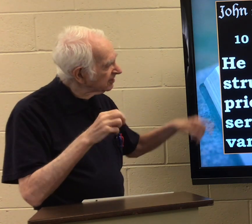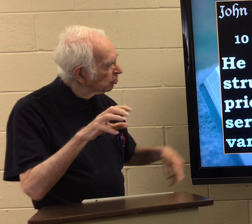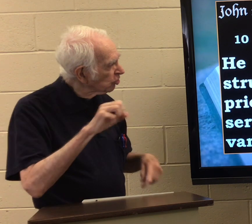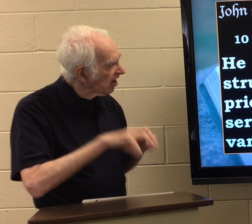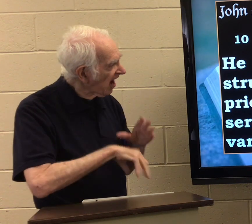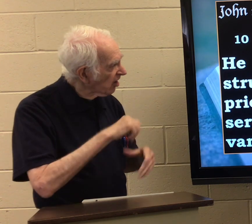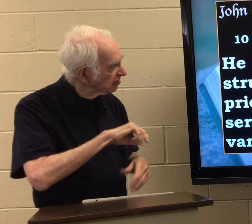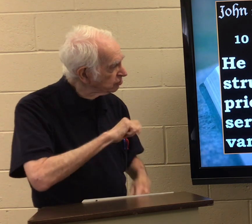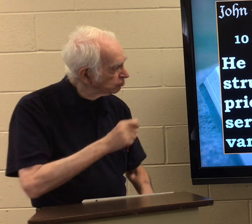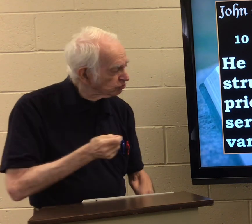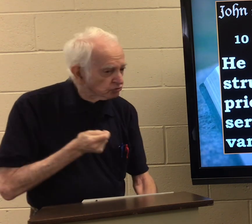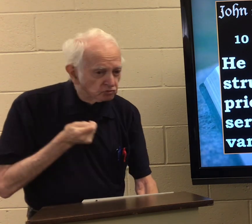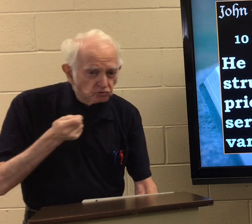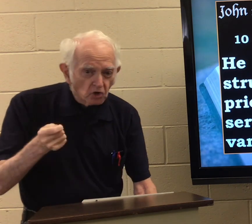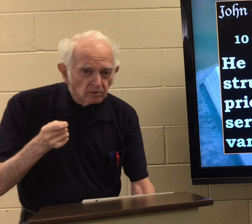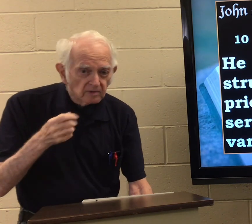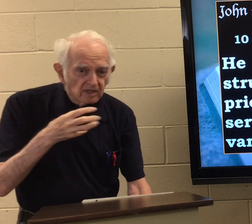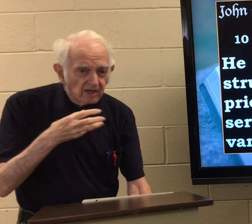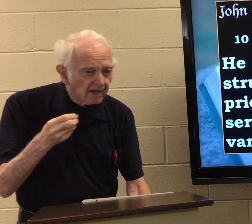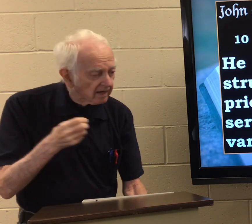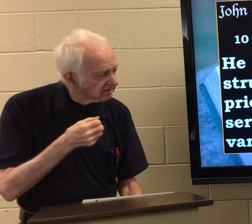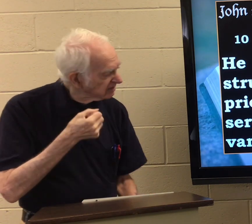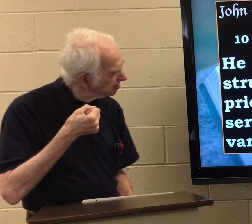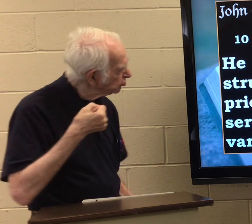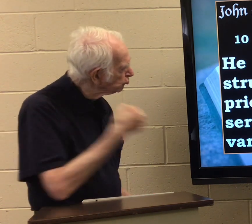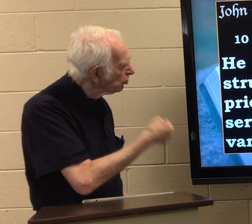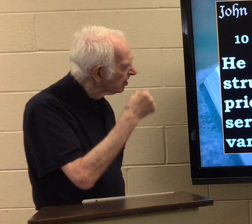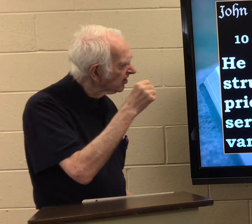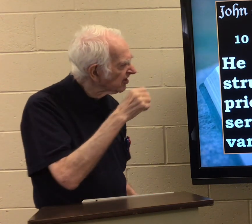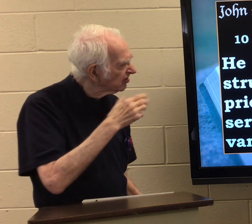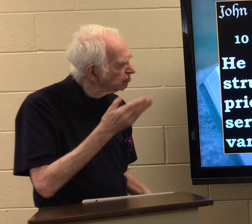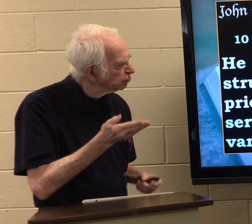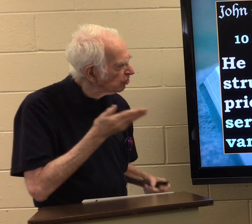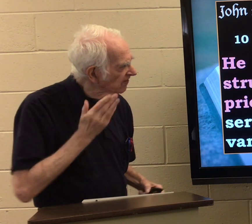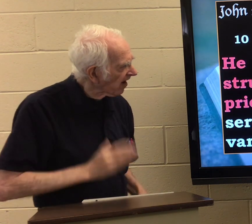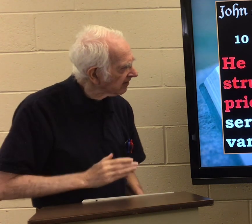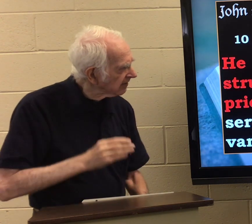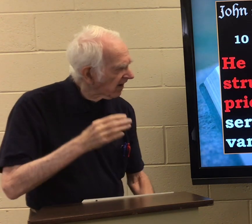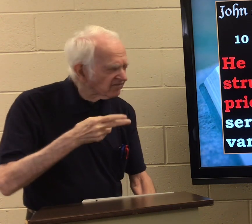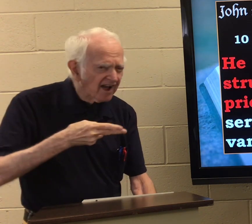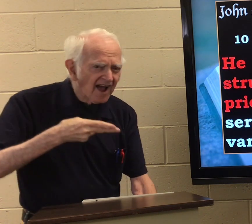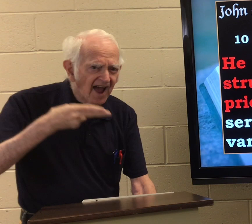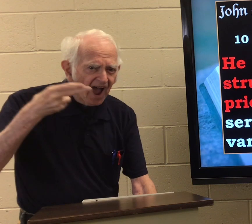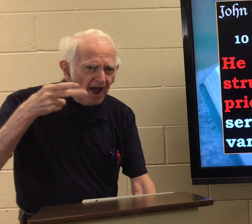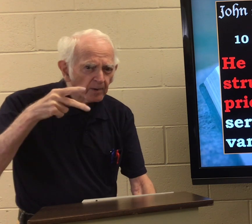He took out the sword and struck the servant of the high priest.